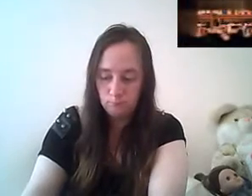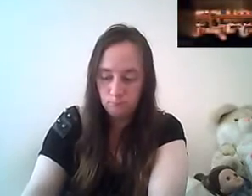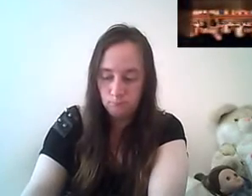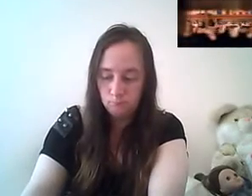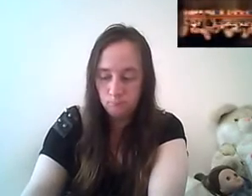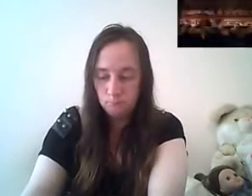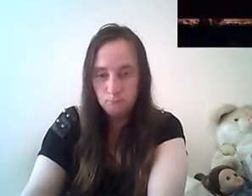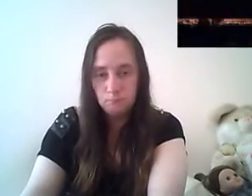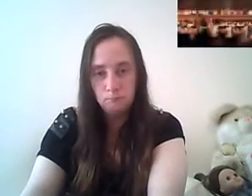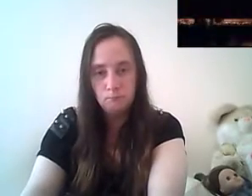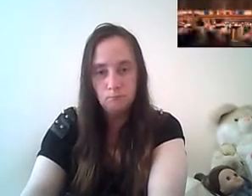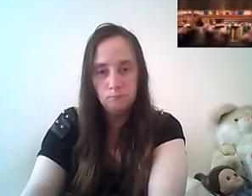or maybe it was following me